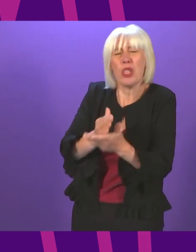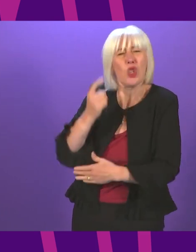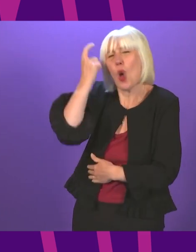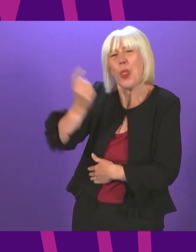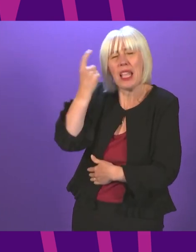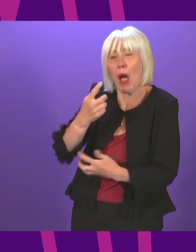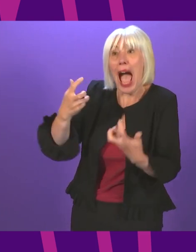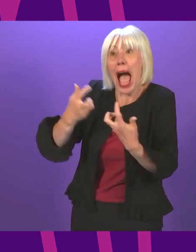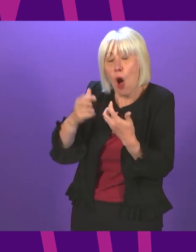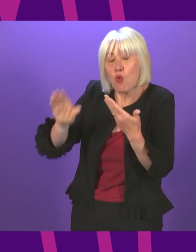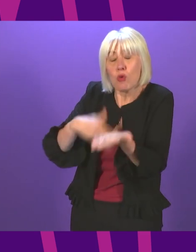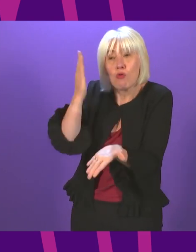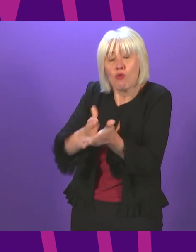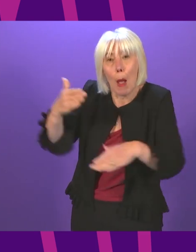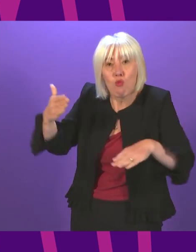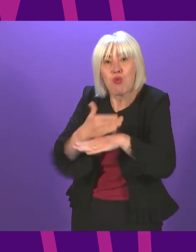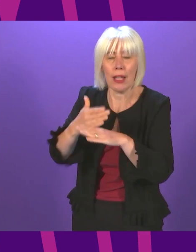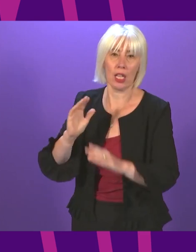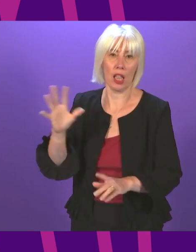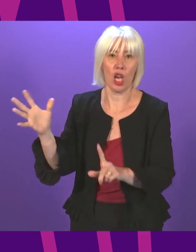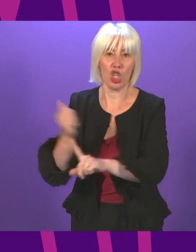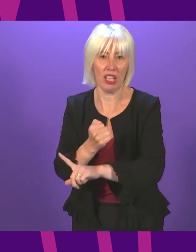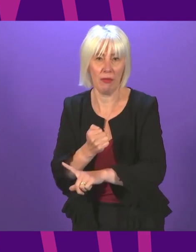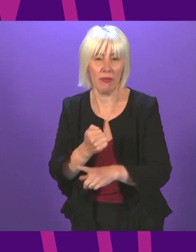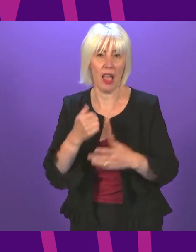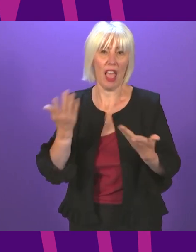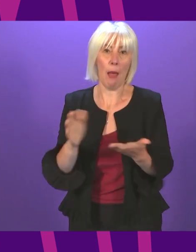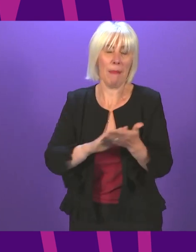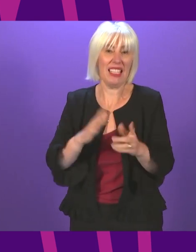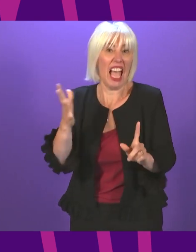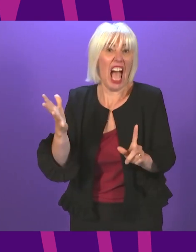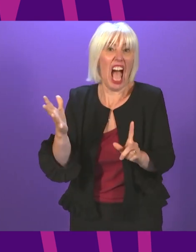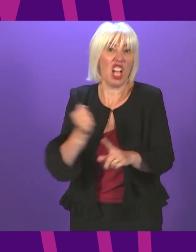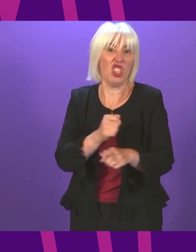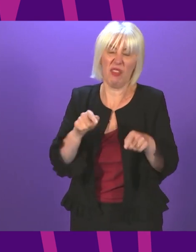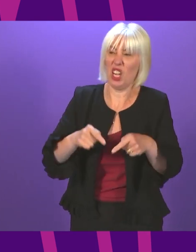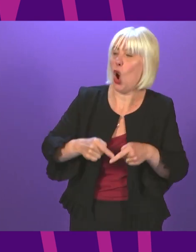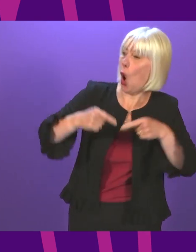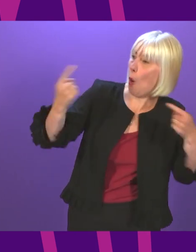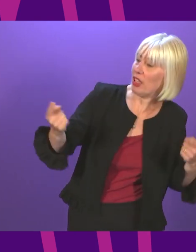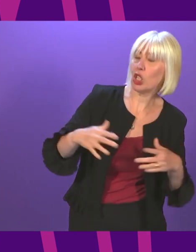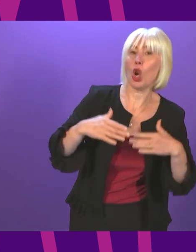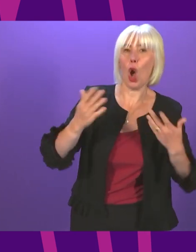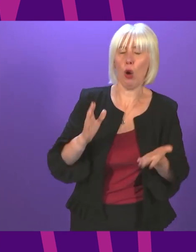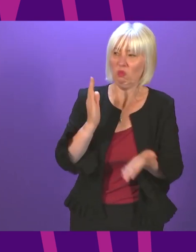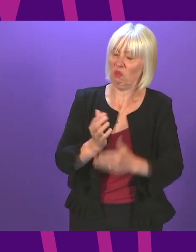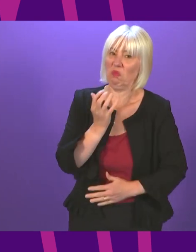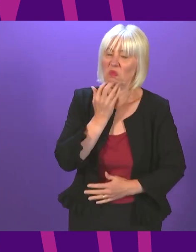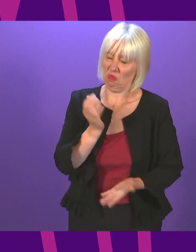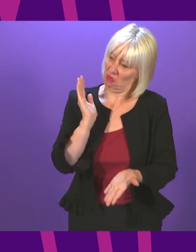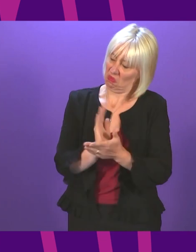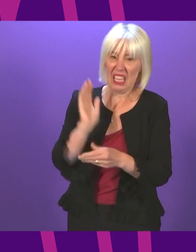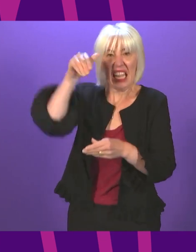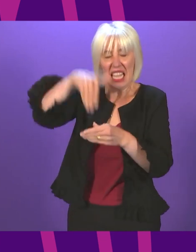to make it happen. It is the difference between achieving nothing in opposition and achieving lots by having the guts to go into government